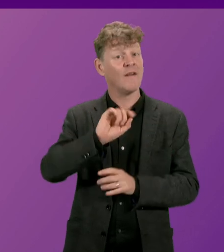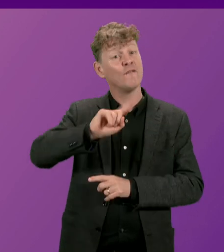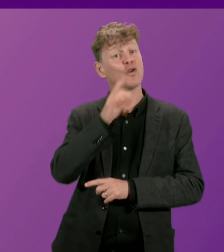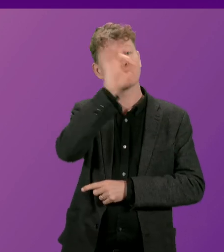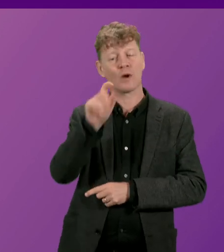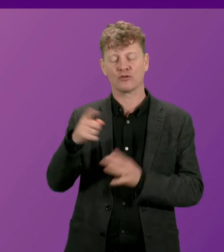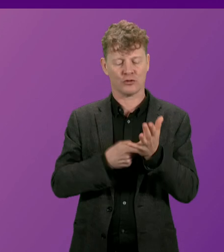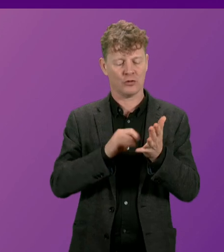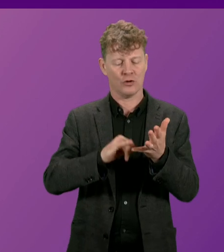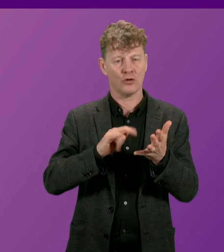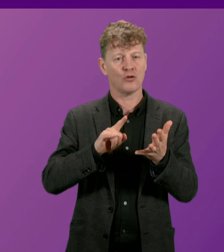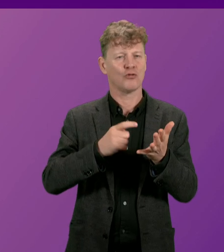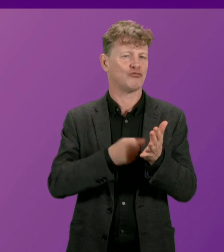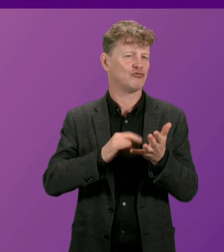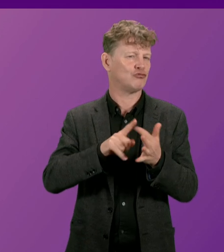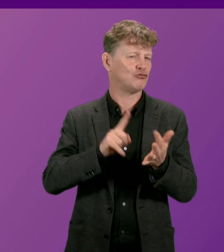Russell Finlay.